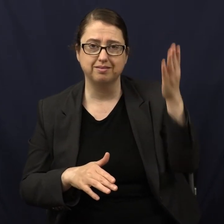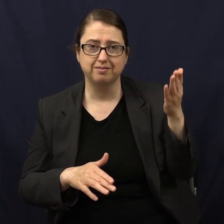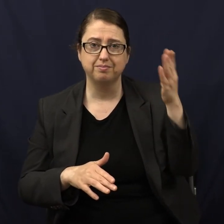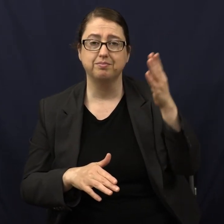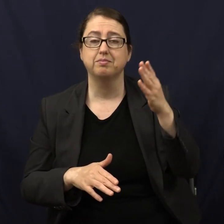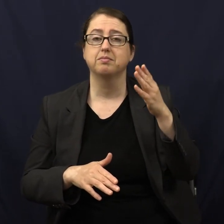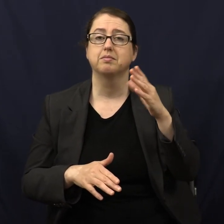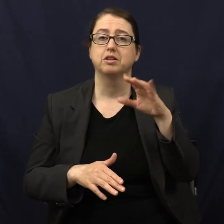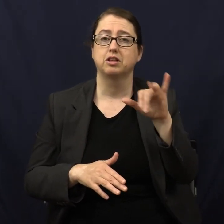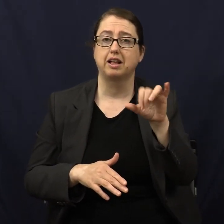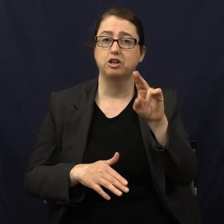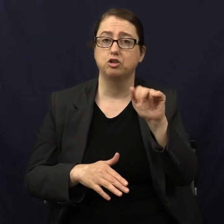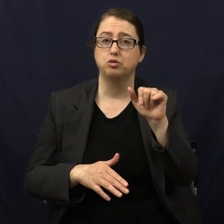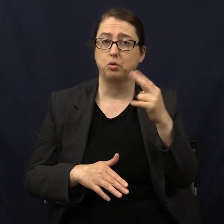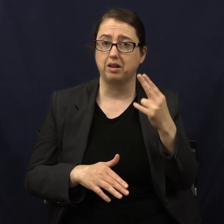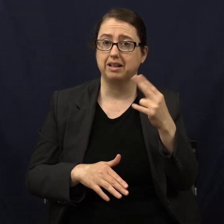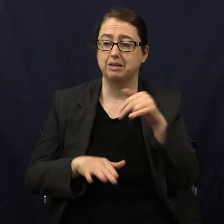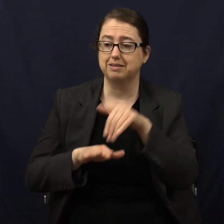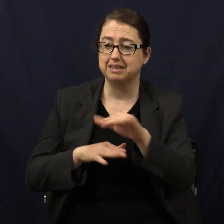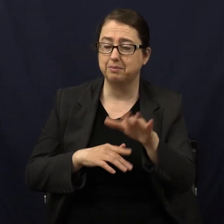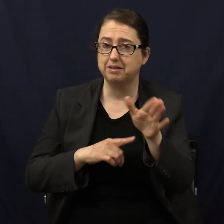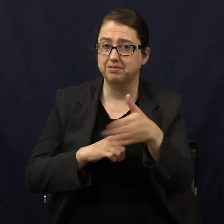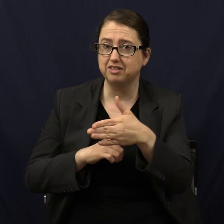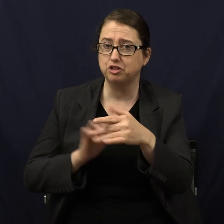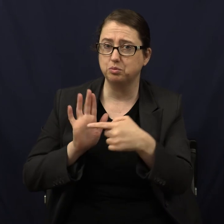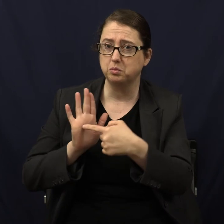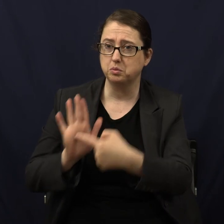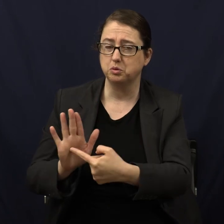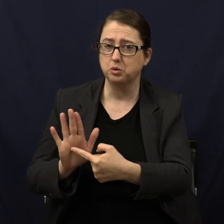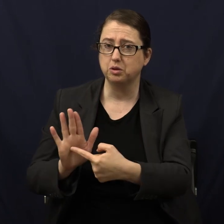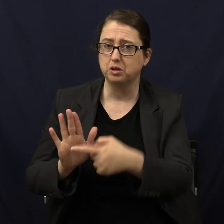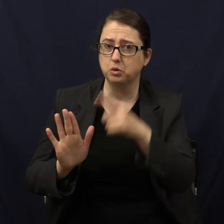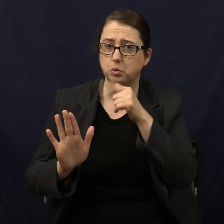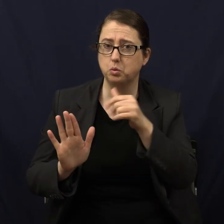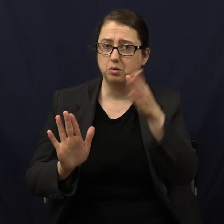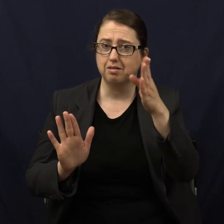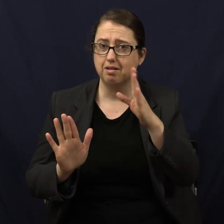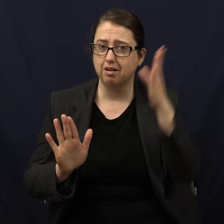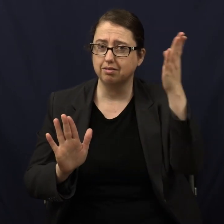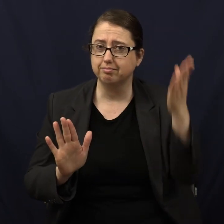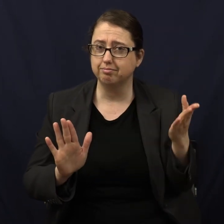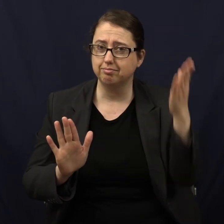like Jonah, he sent them a fish to show them who is God.